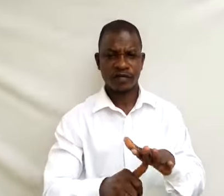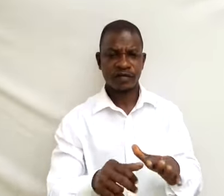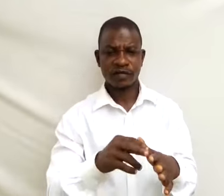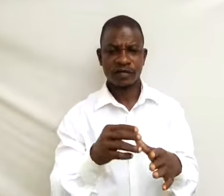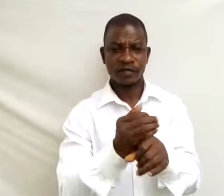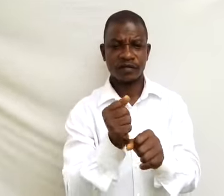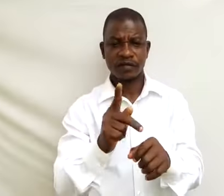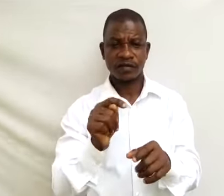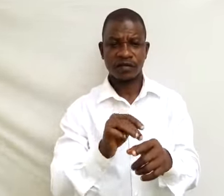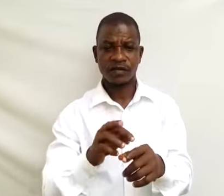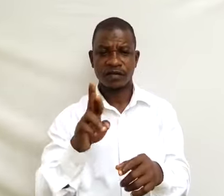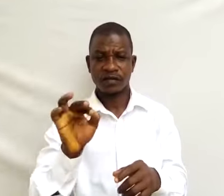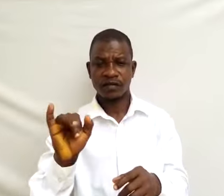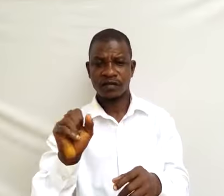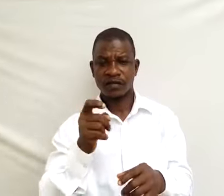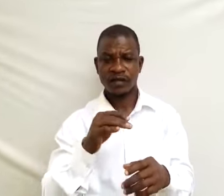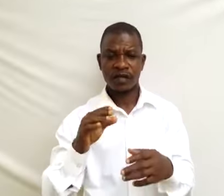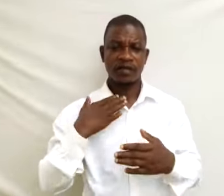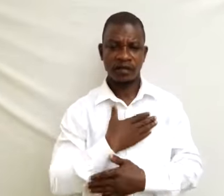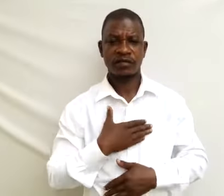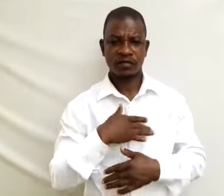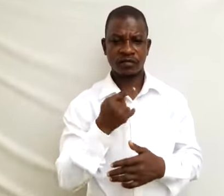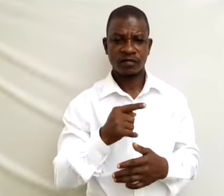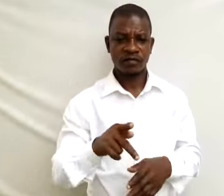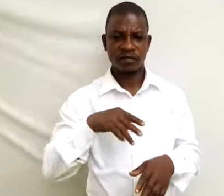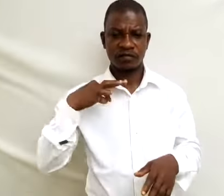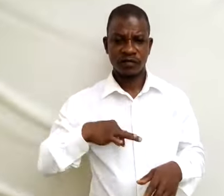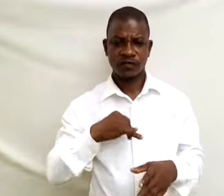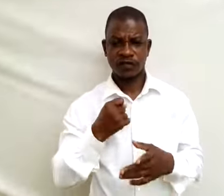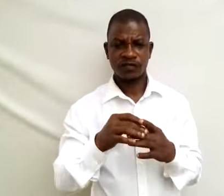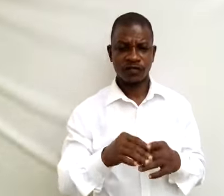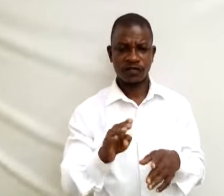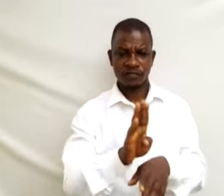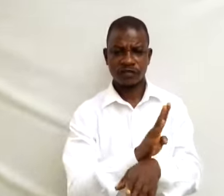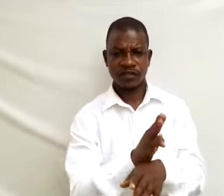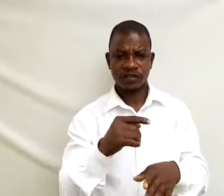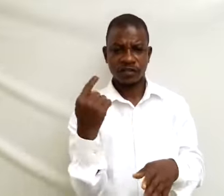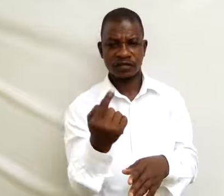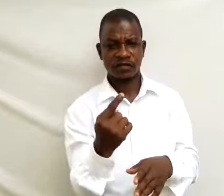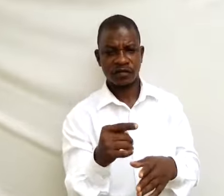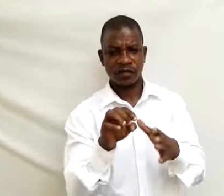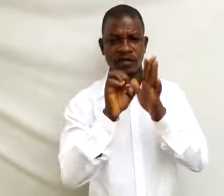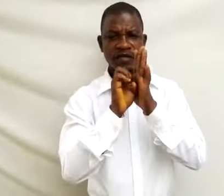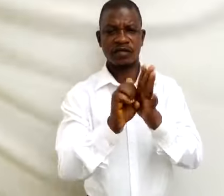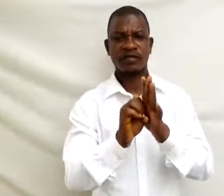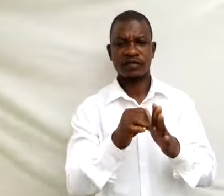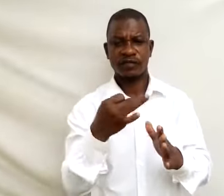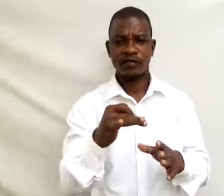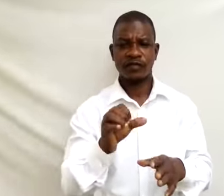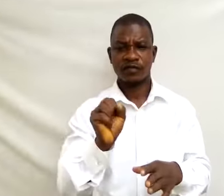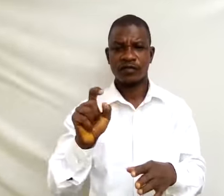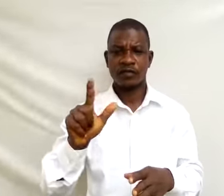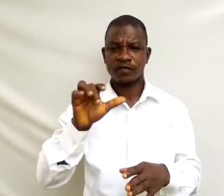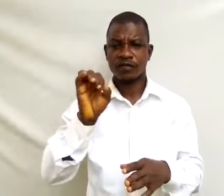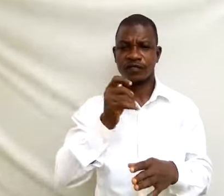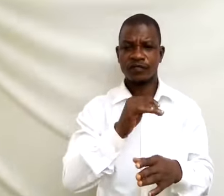and enjoy the profits of the business alone. Examples of sole proprietorship include farming,